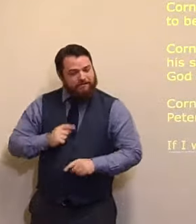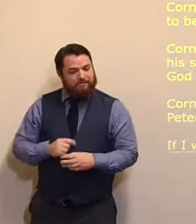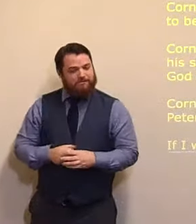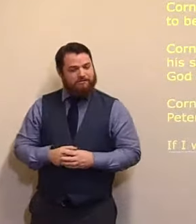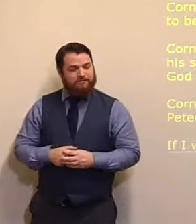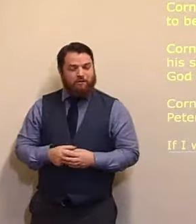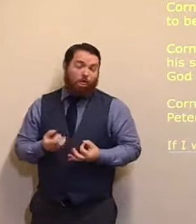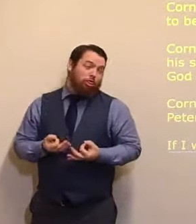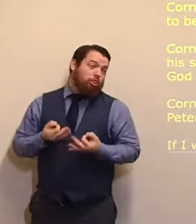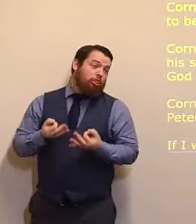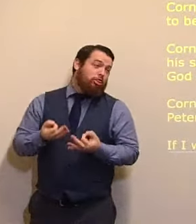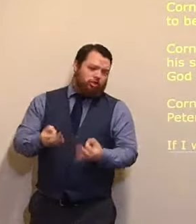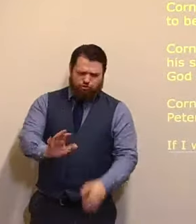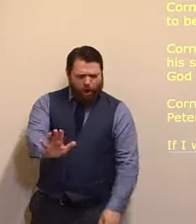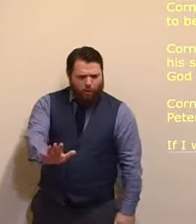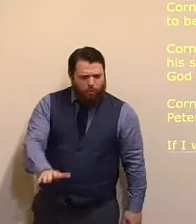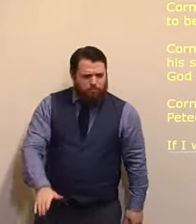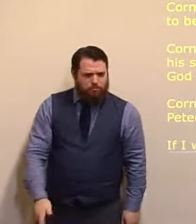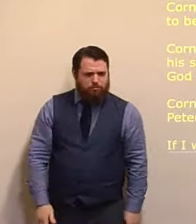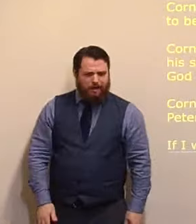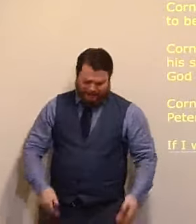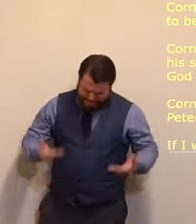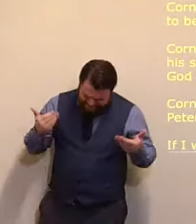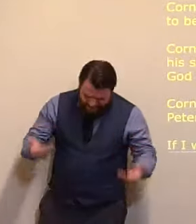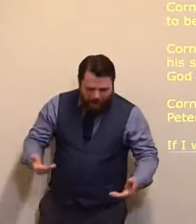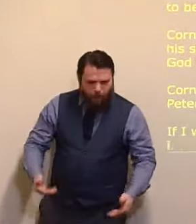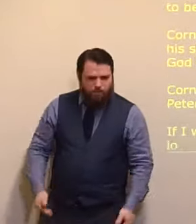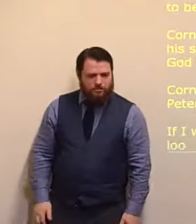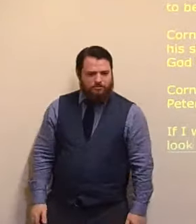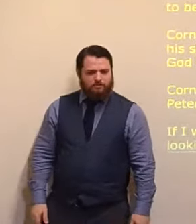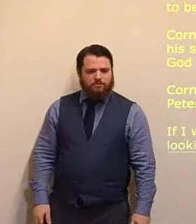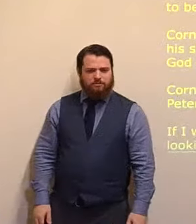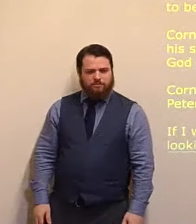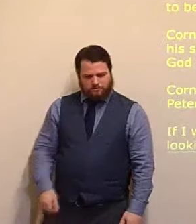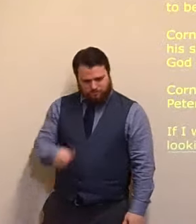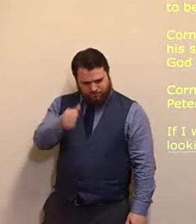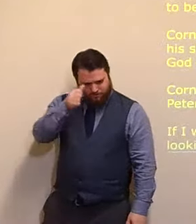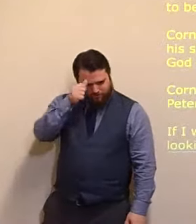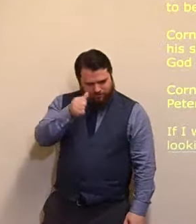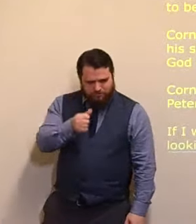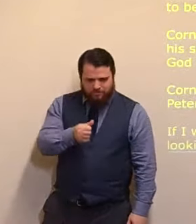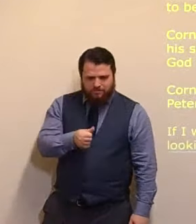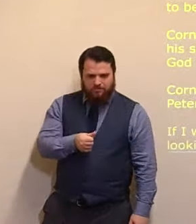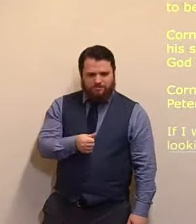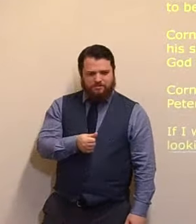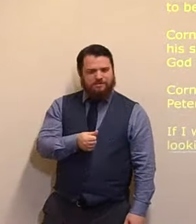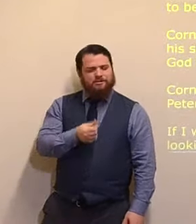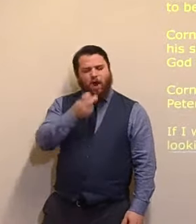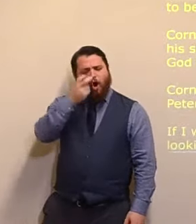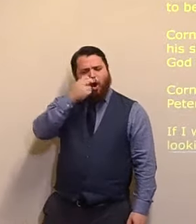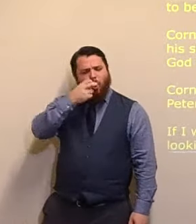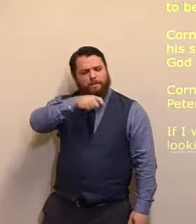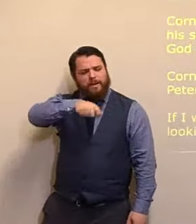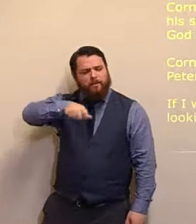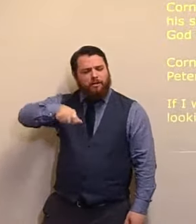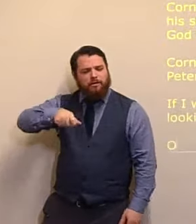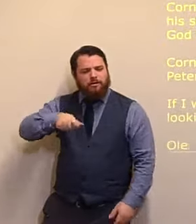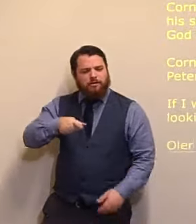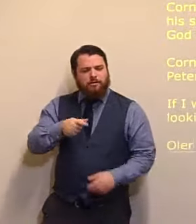And we often say, the seniors, they often speak about the past. The young ones,